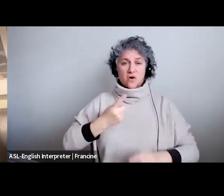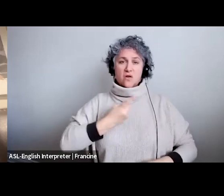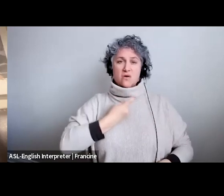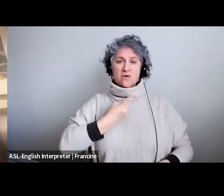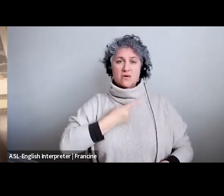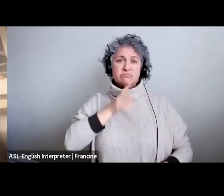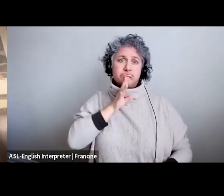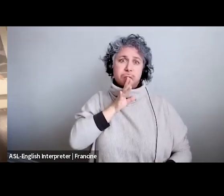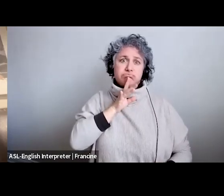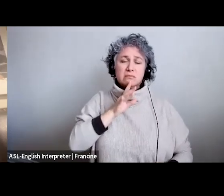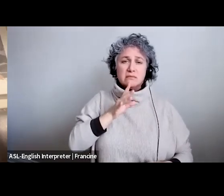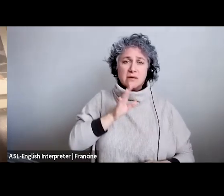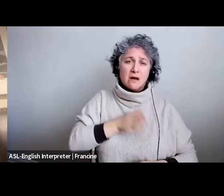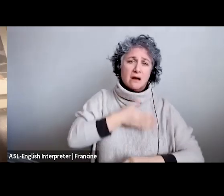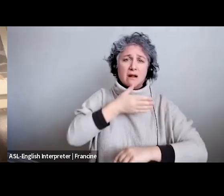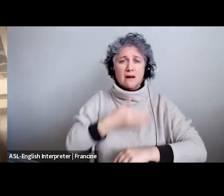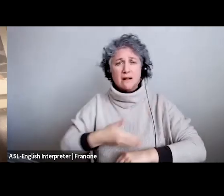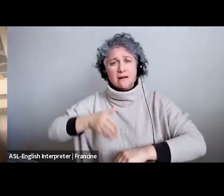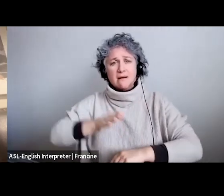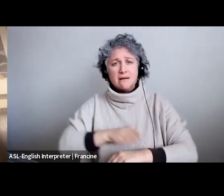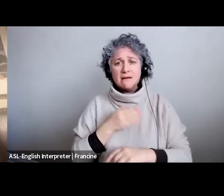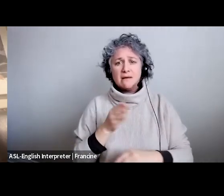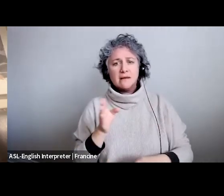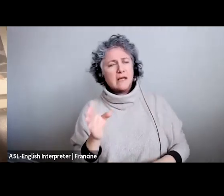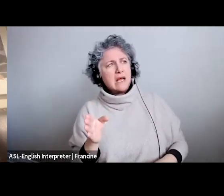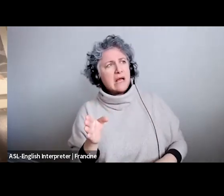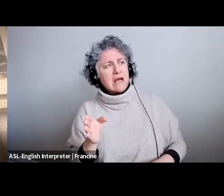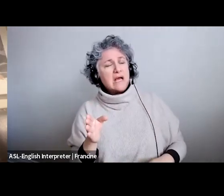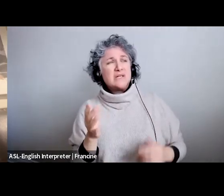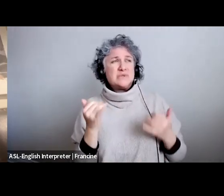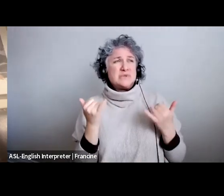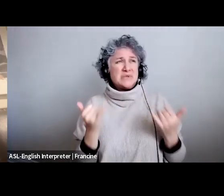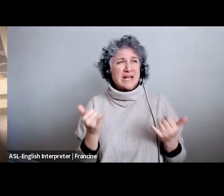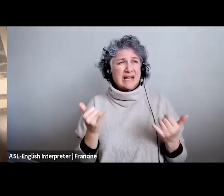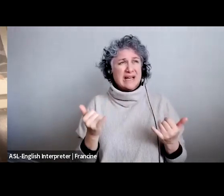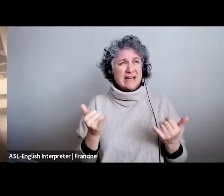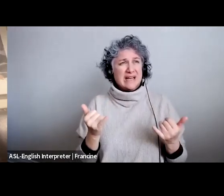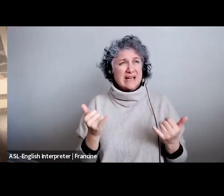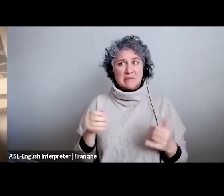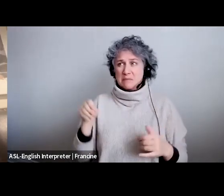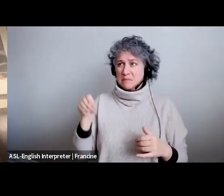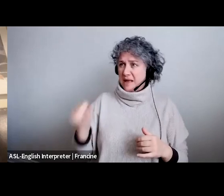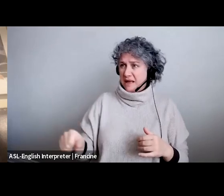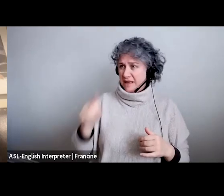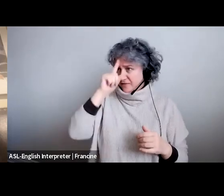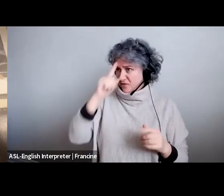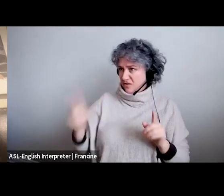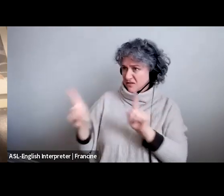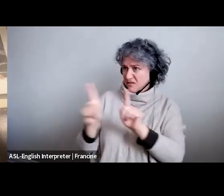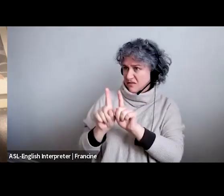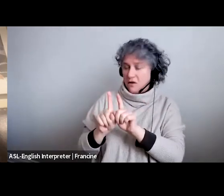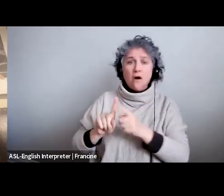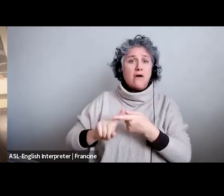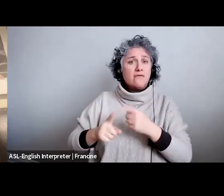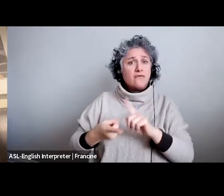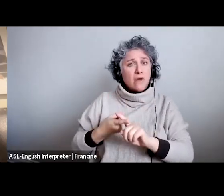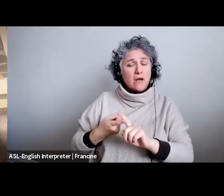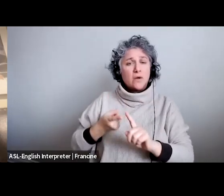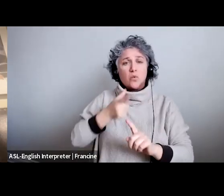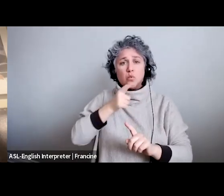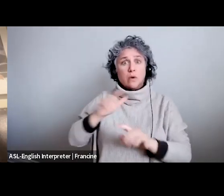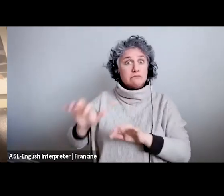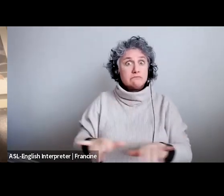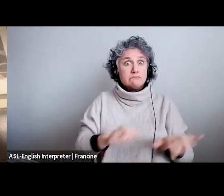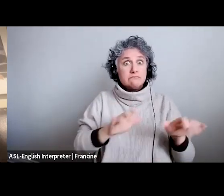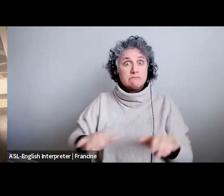well i don't think in this day and age that you should have to pay for accompaniment if you've got a friend who plays piano or somebody